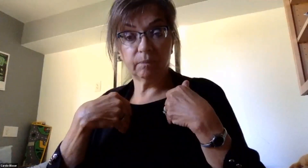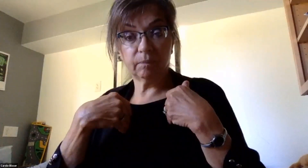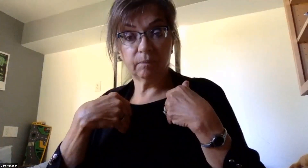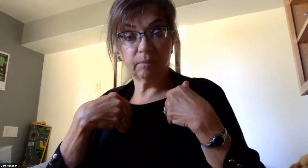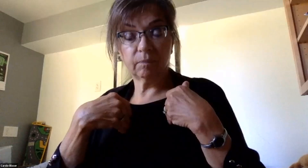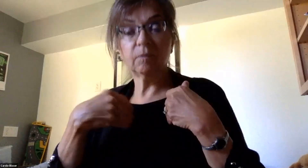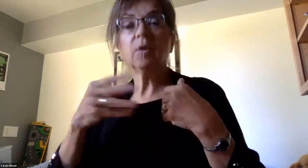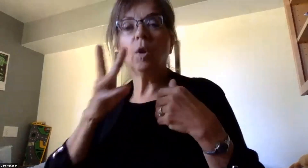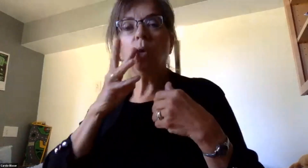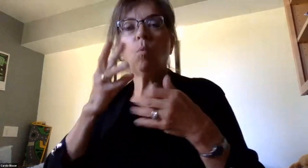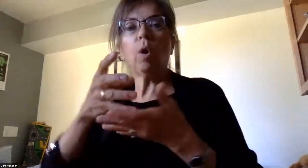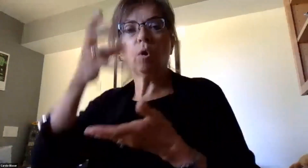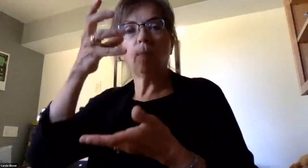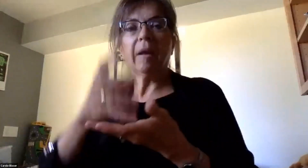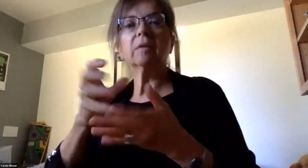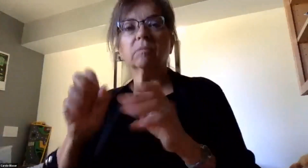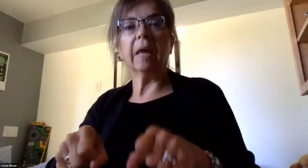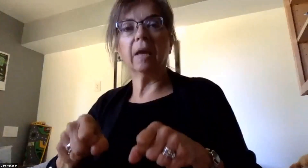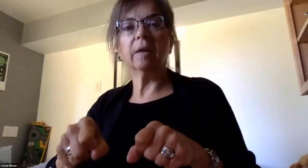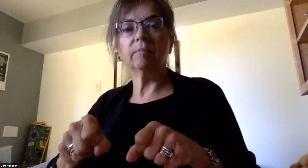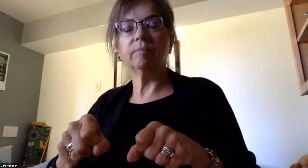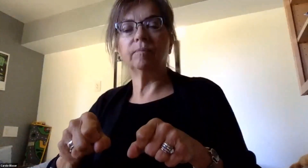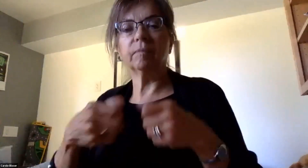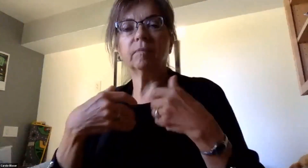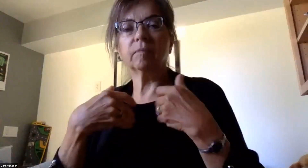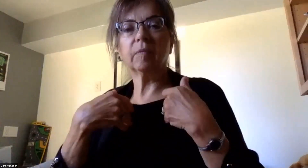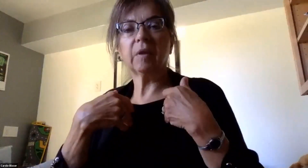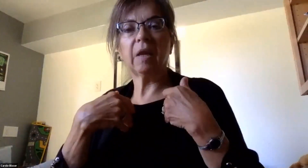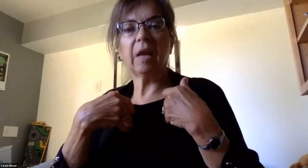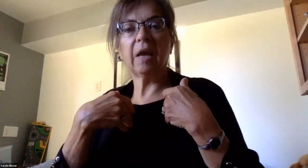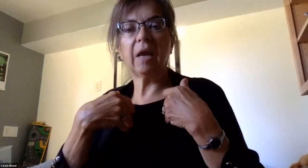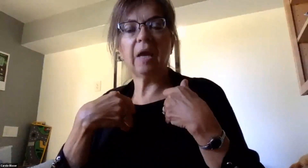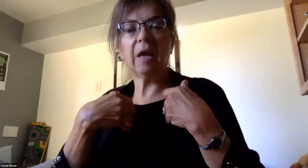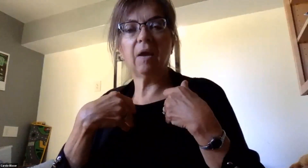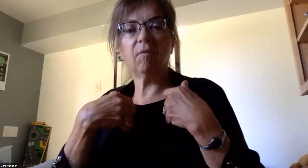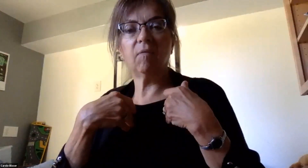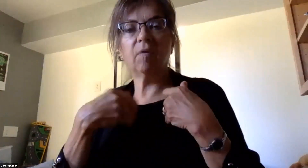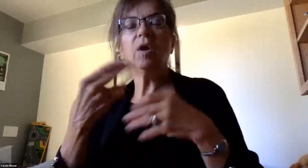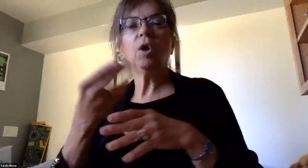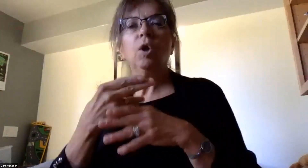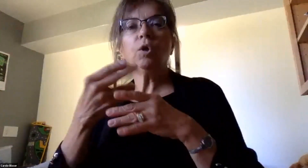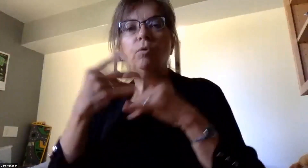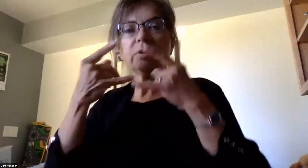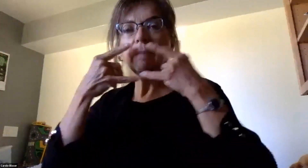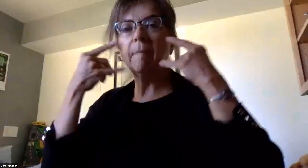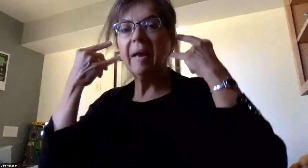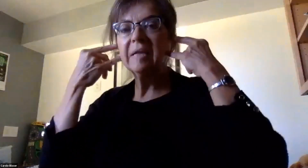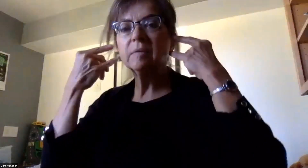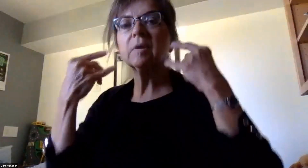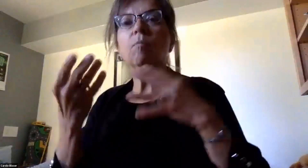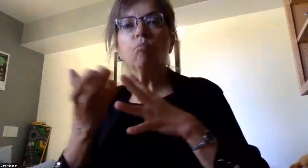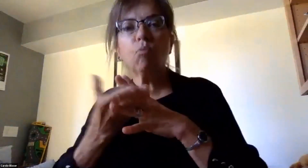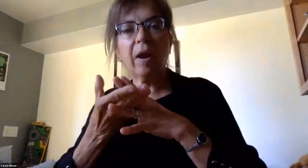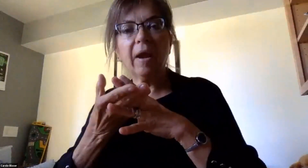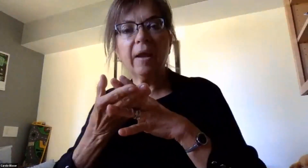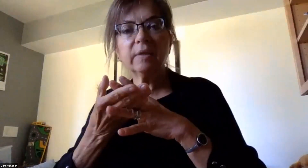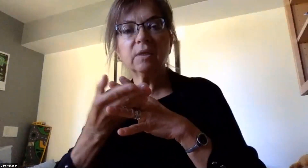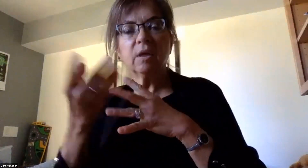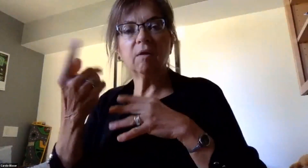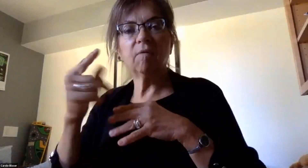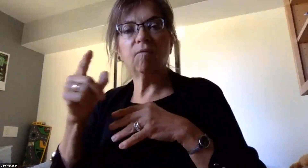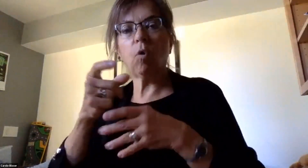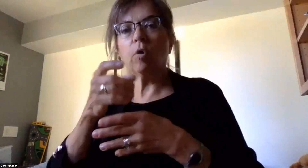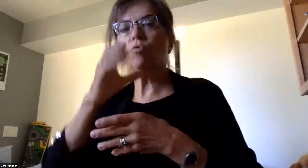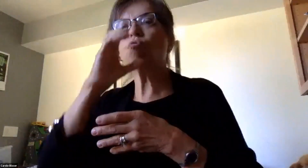Water bottles will be allowed using mask breaks to allow students to take a drink of their water bottle.